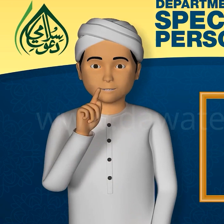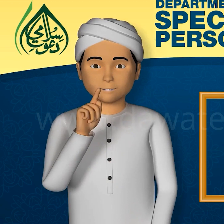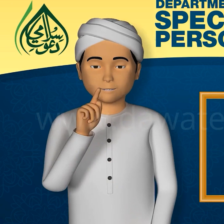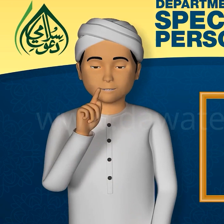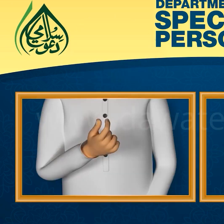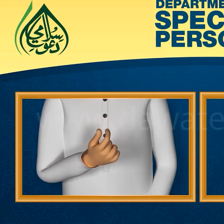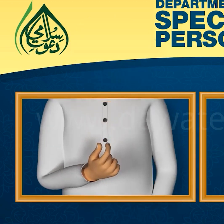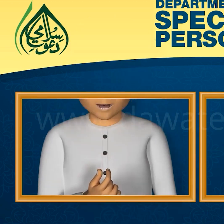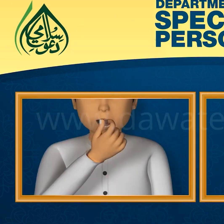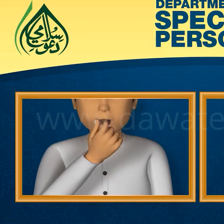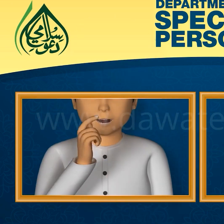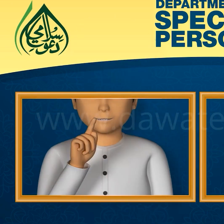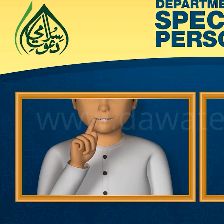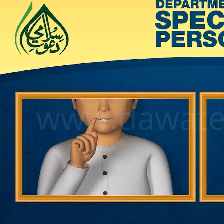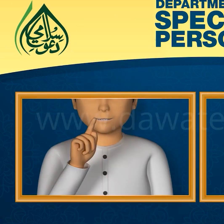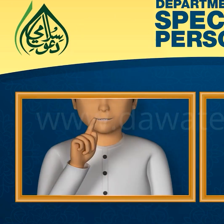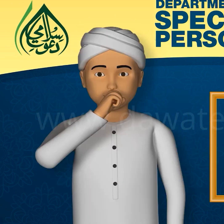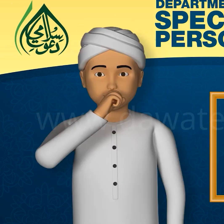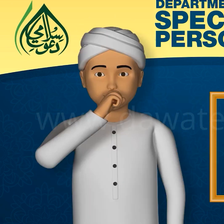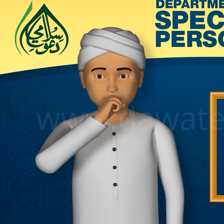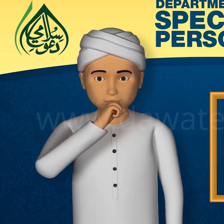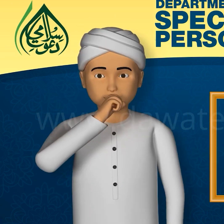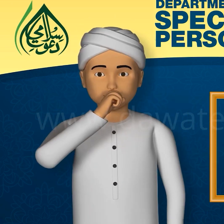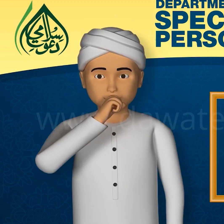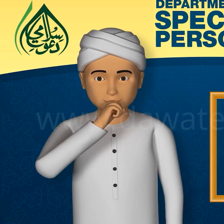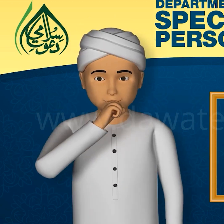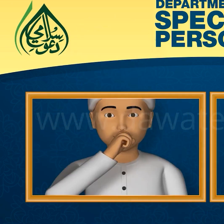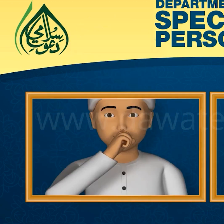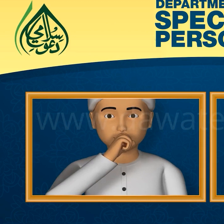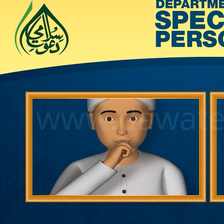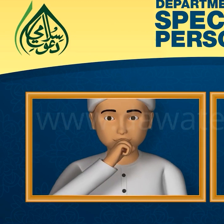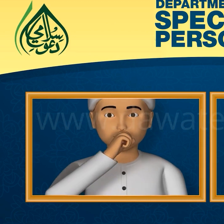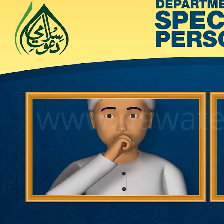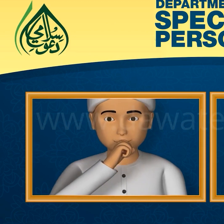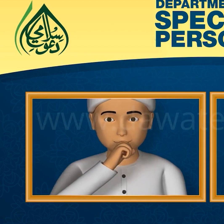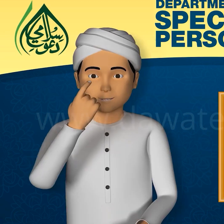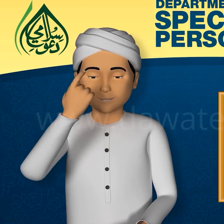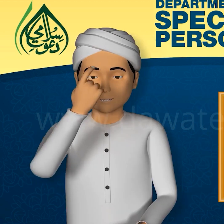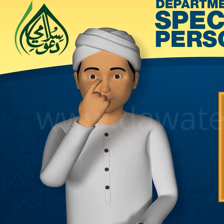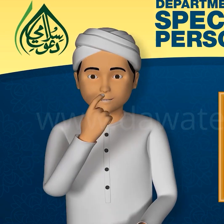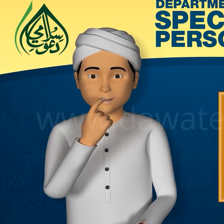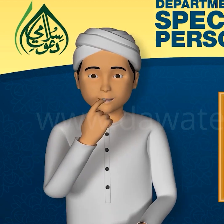Kapsule, Kapsule, Khaansi, Khaansi,